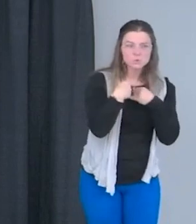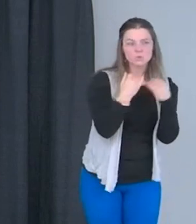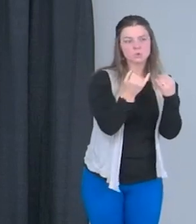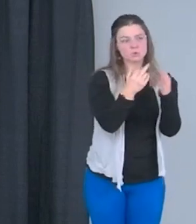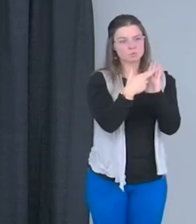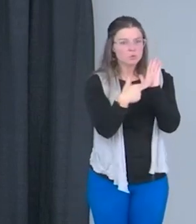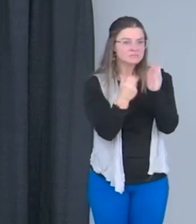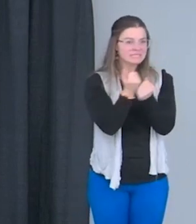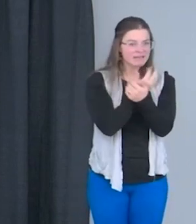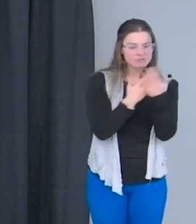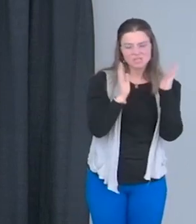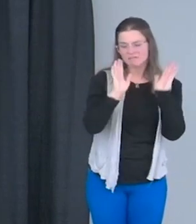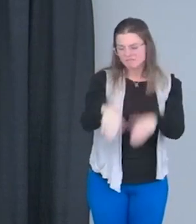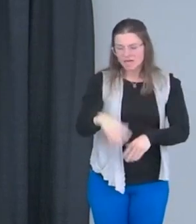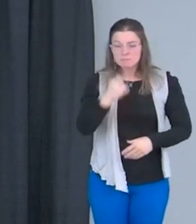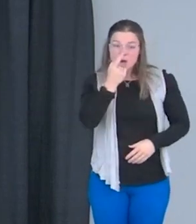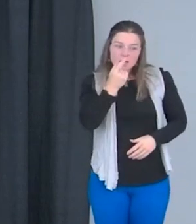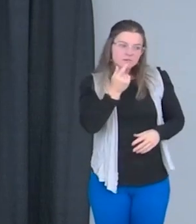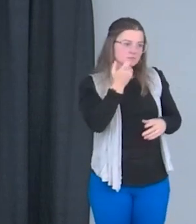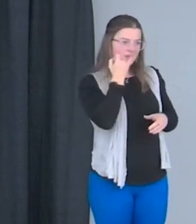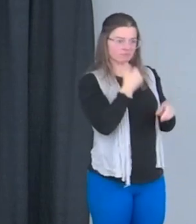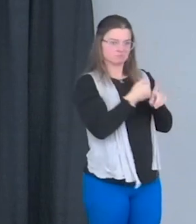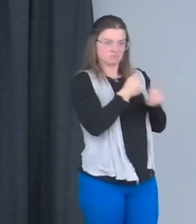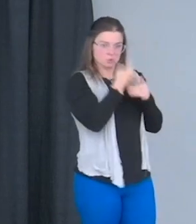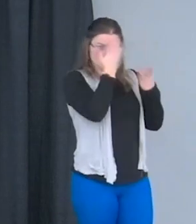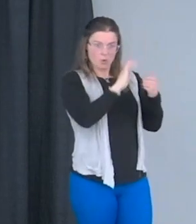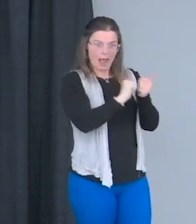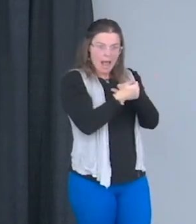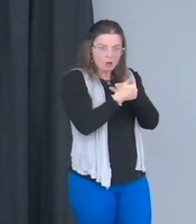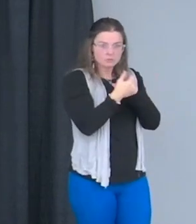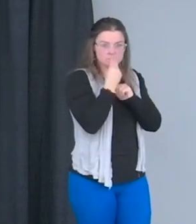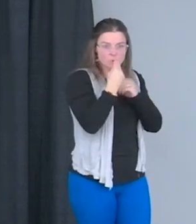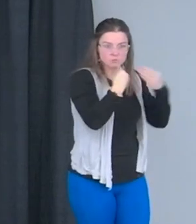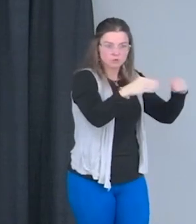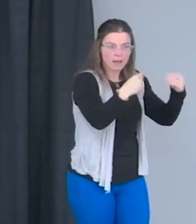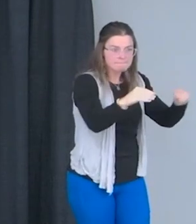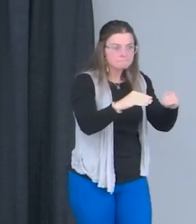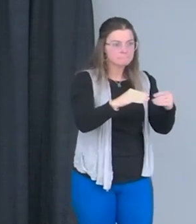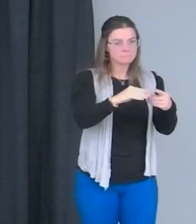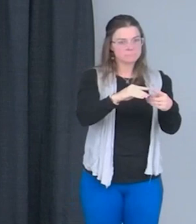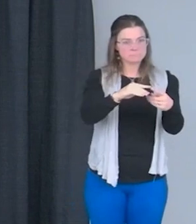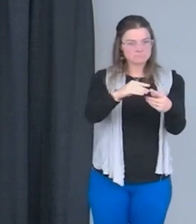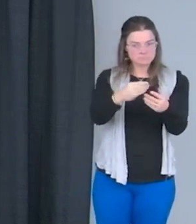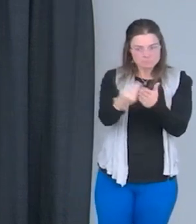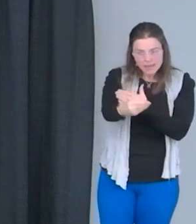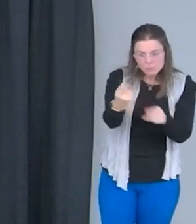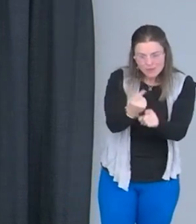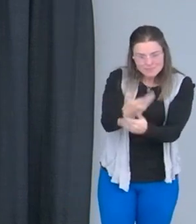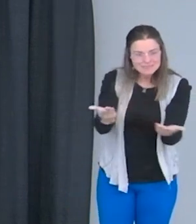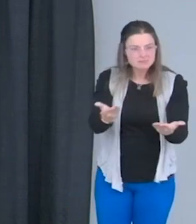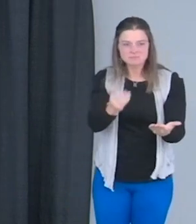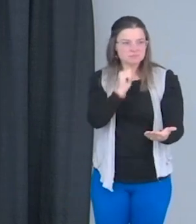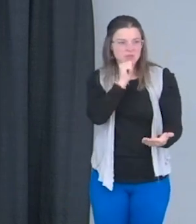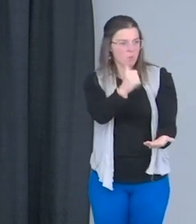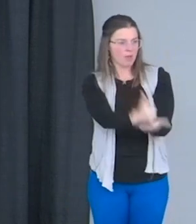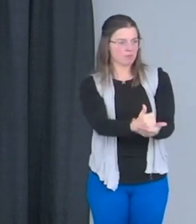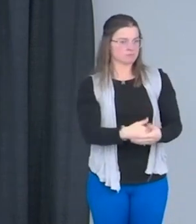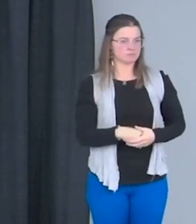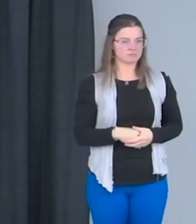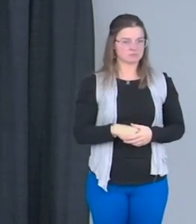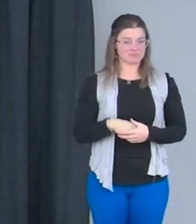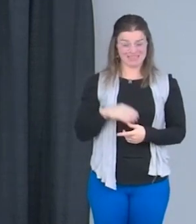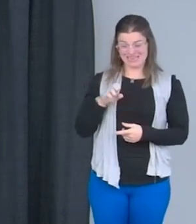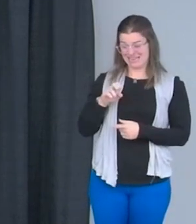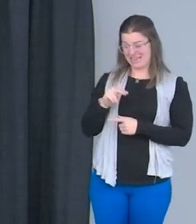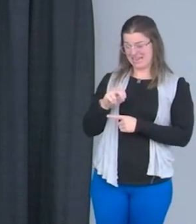know how to grocery shop for the right foods and things like that, it's not going to help you. Um, and I didn't want to drink this drink.